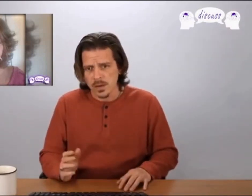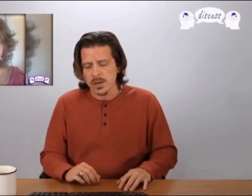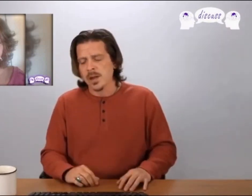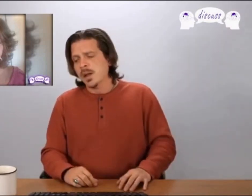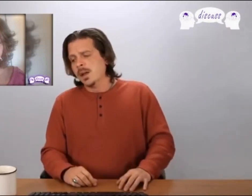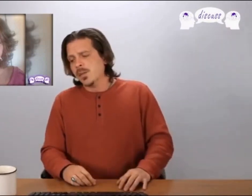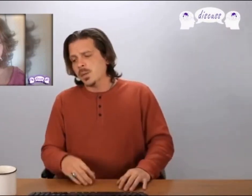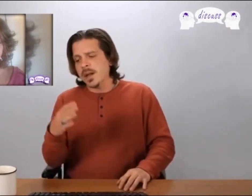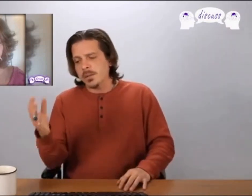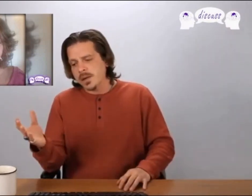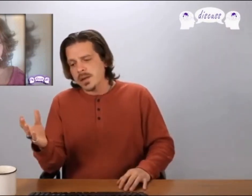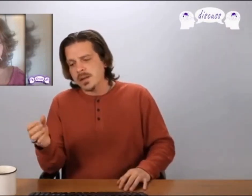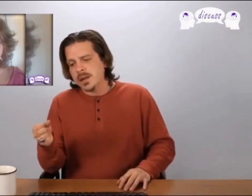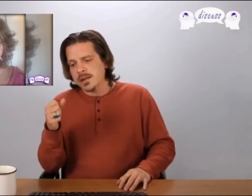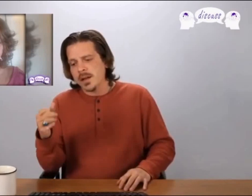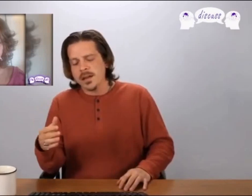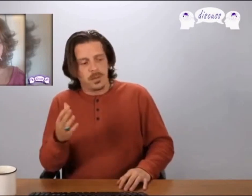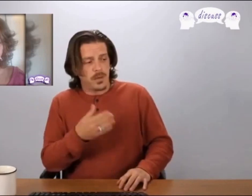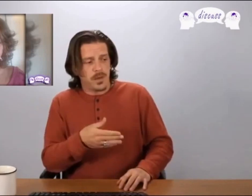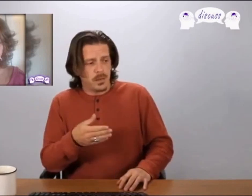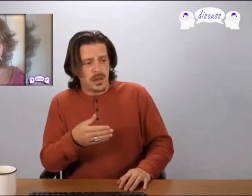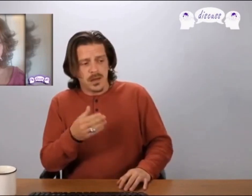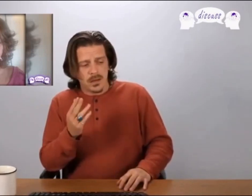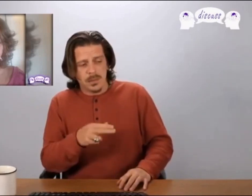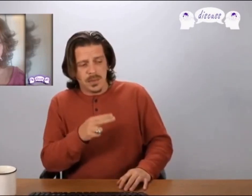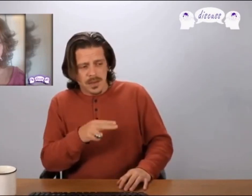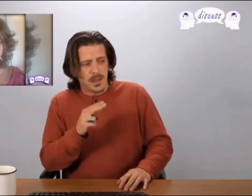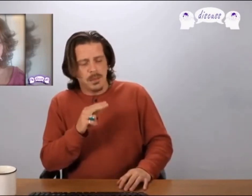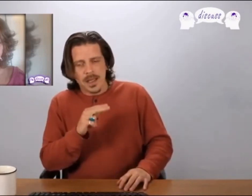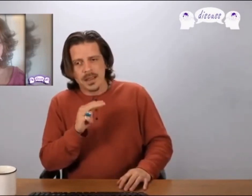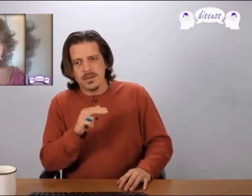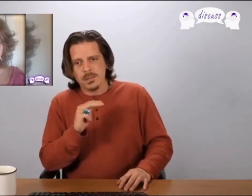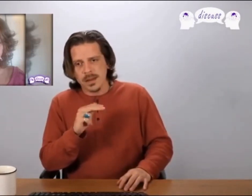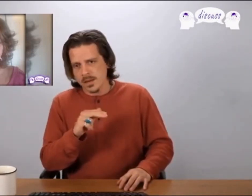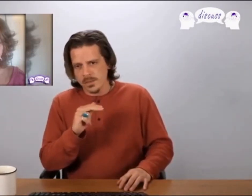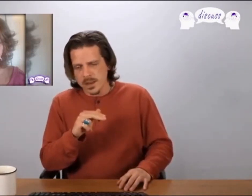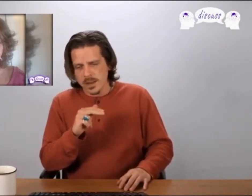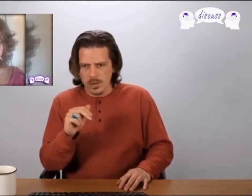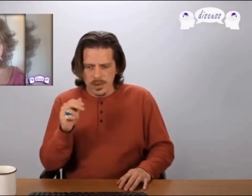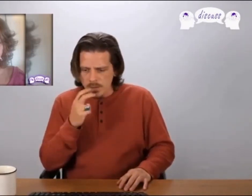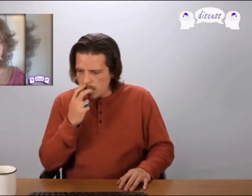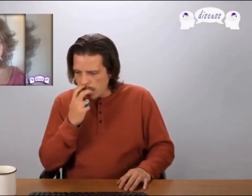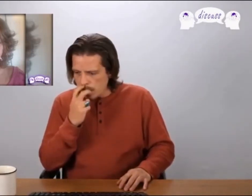Ryan Wilson is tied up with field McConnell I believe he might even be in this video we're about to watch